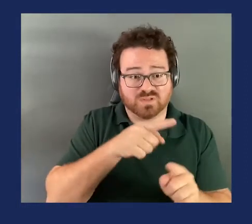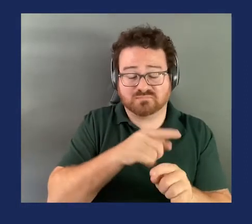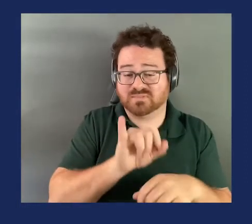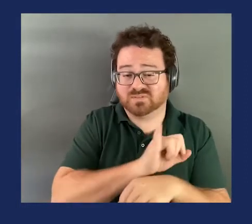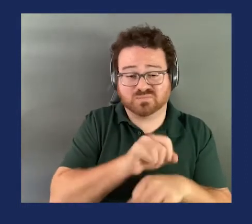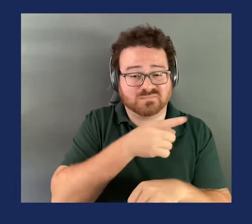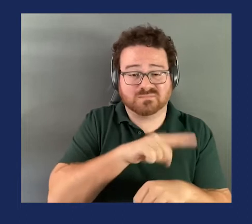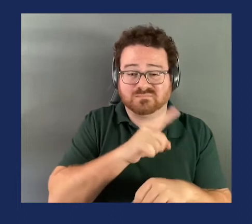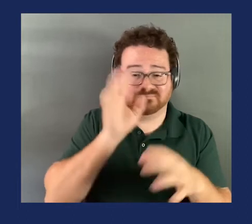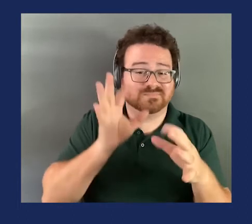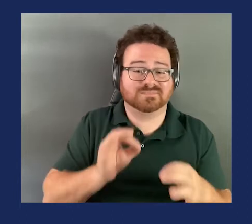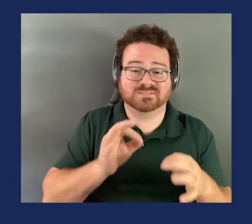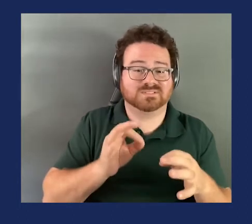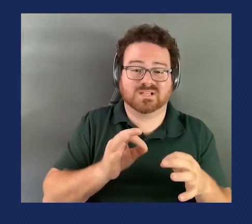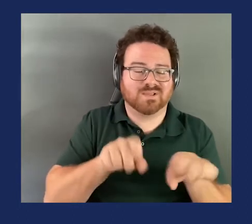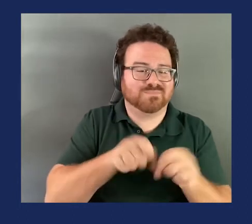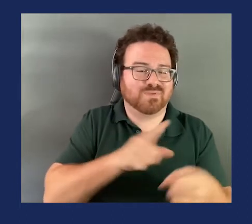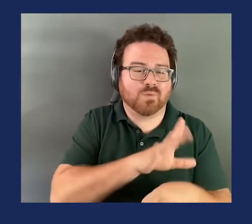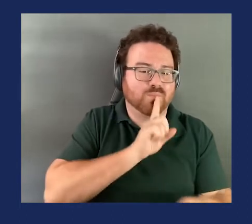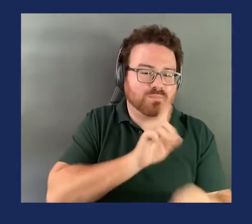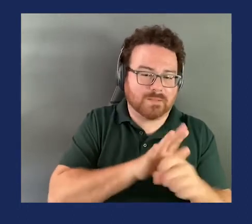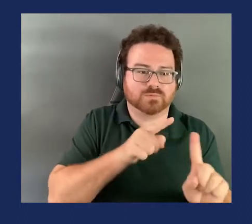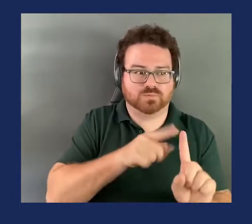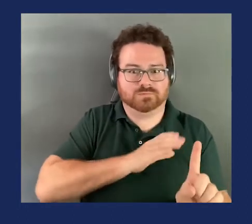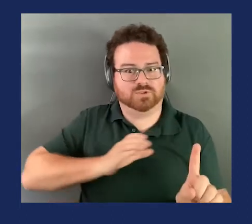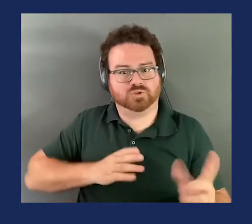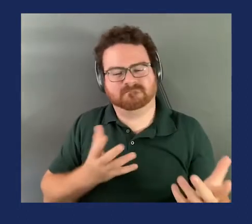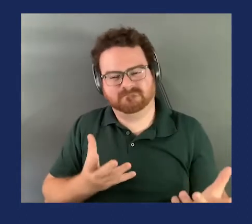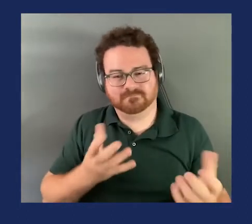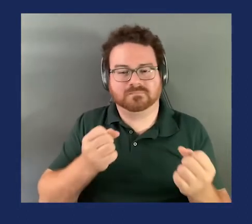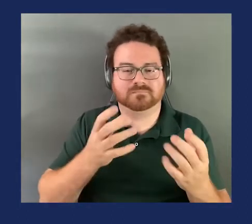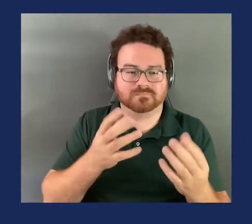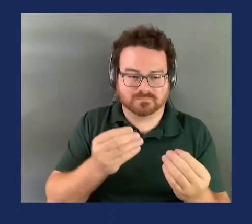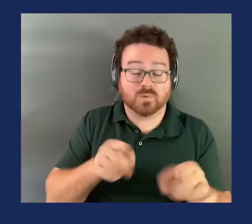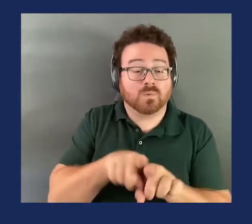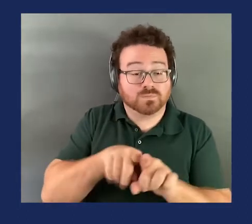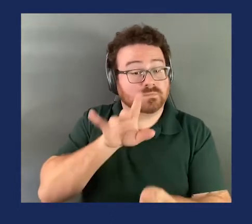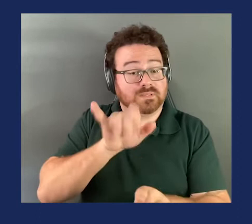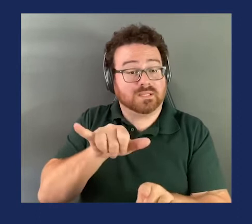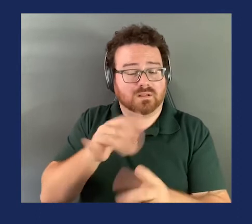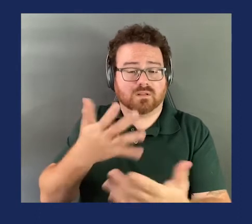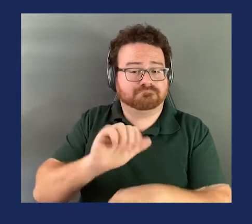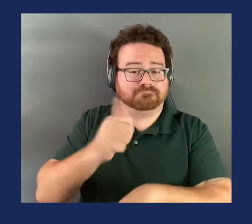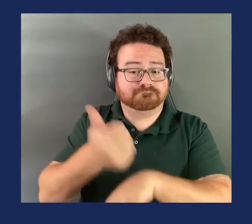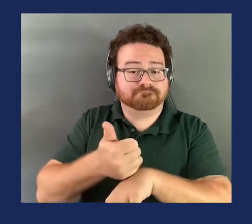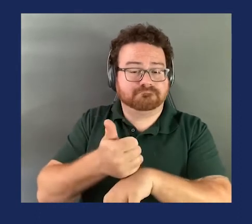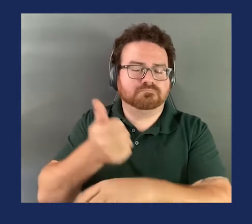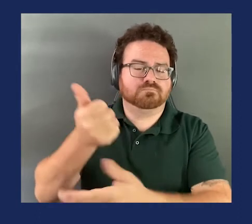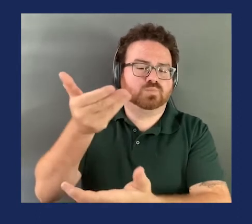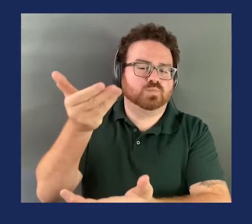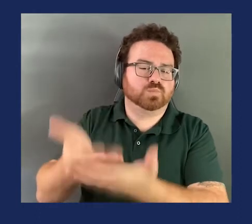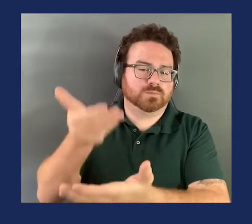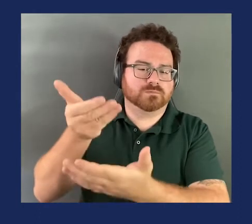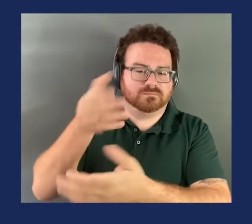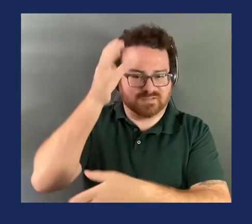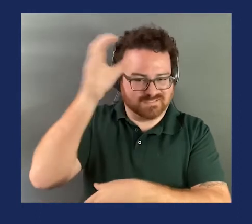that it made to the commission and also that had sort of established that proof of concept